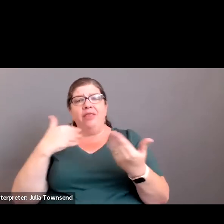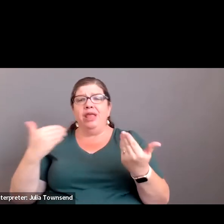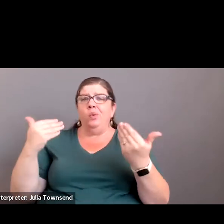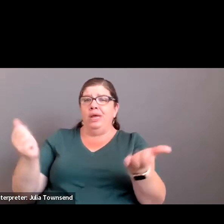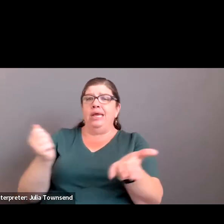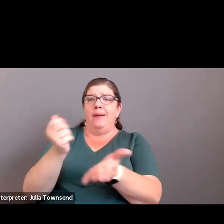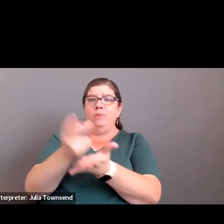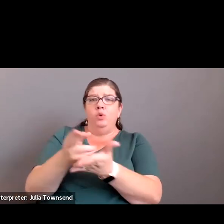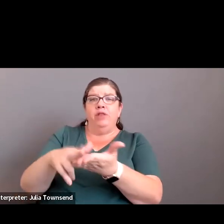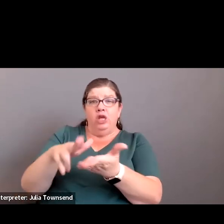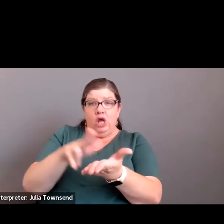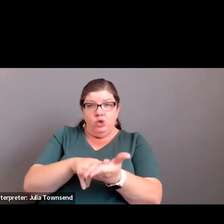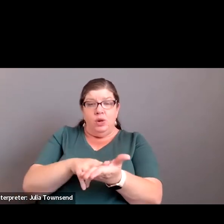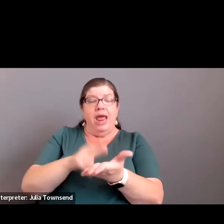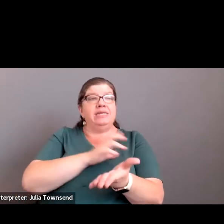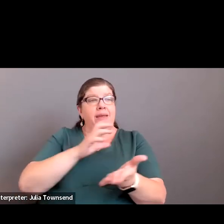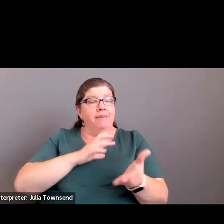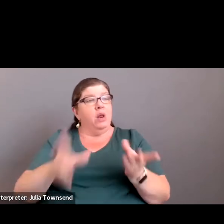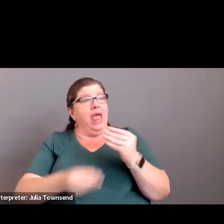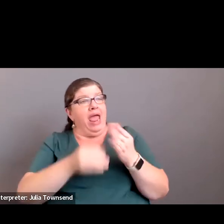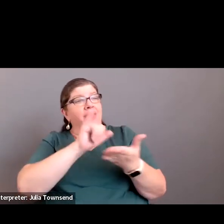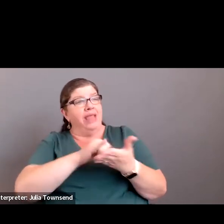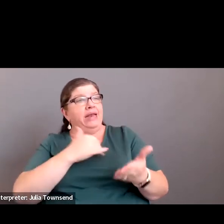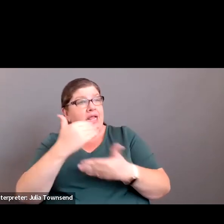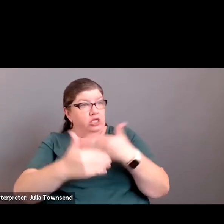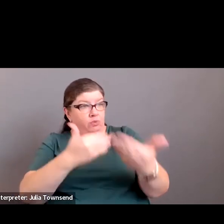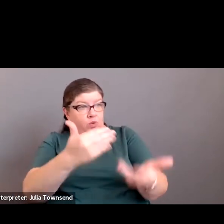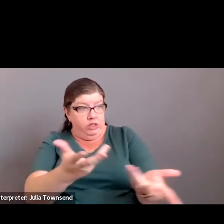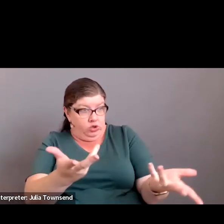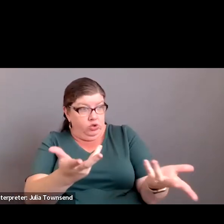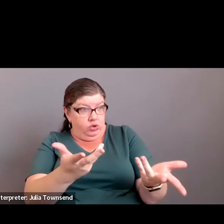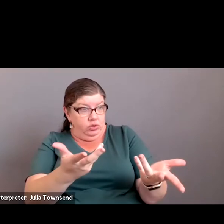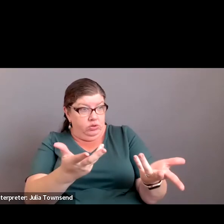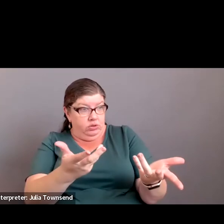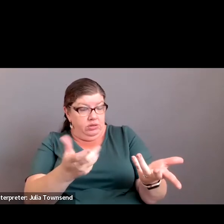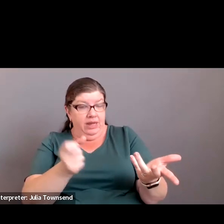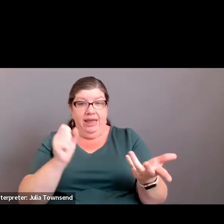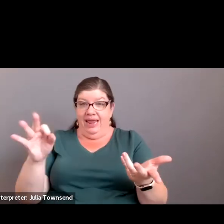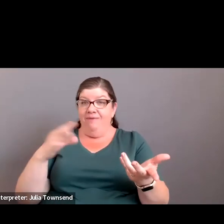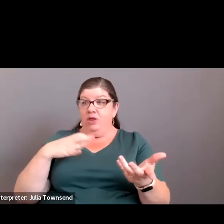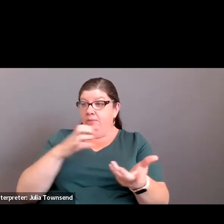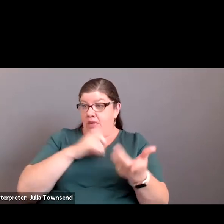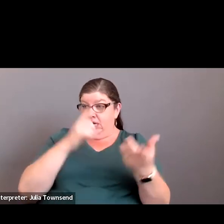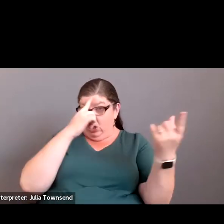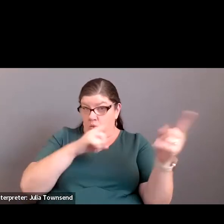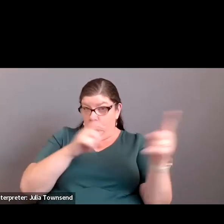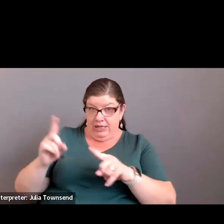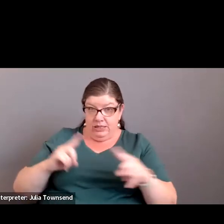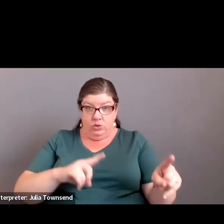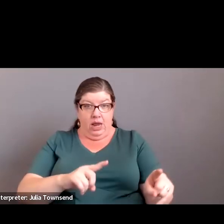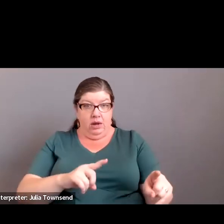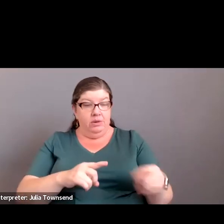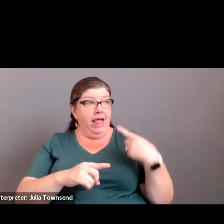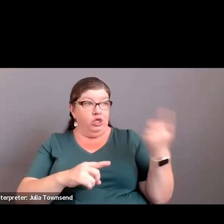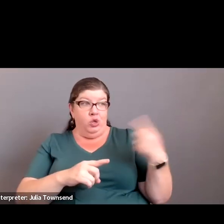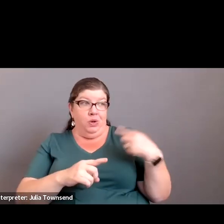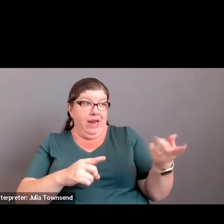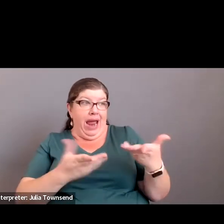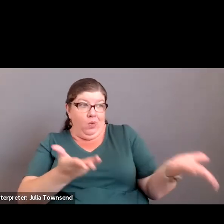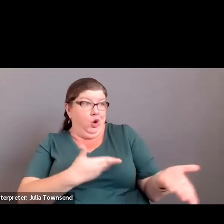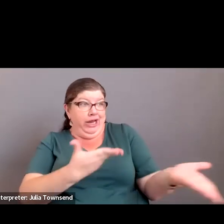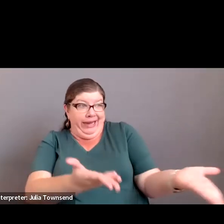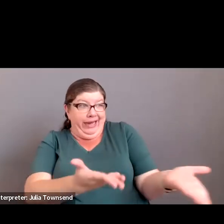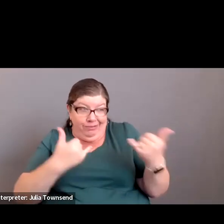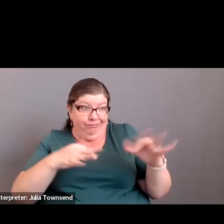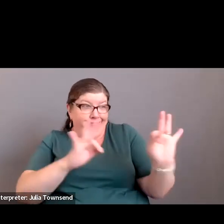the contract. And then as an audit committee, we can add that as part of the procedure. Does that – If the committee agrees to that. I think – well, that's you and I here and we're sitting.